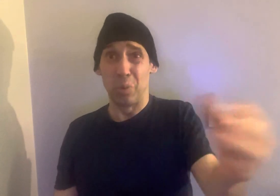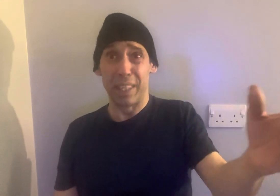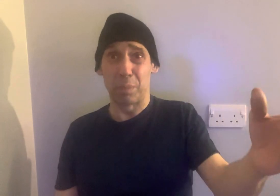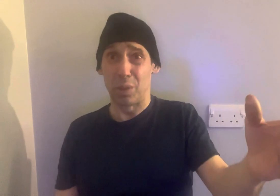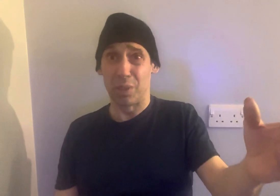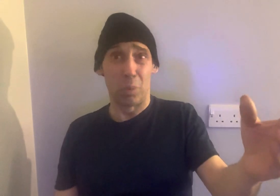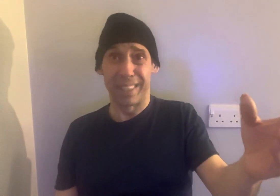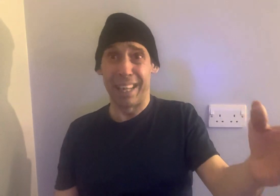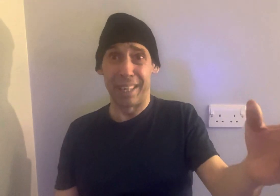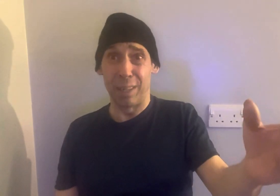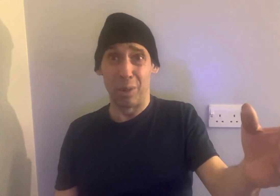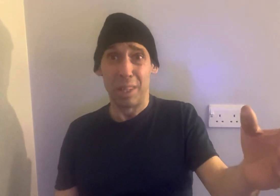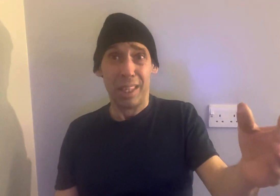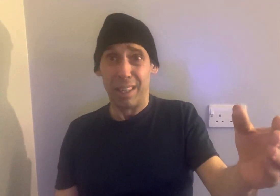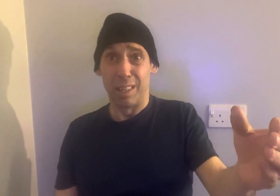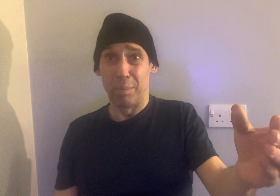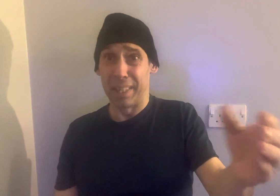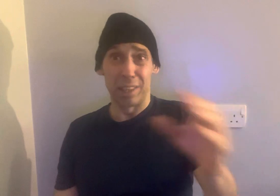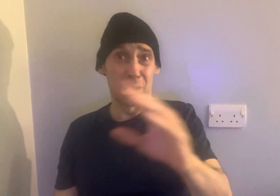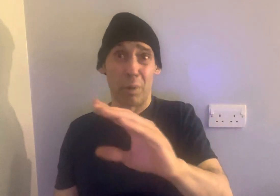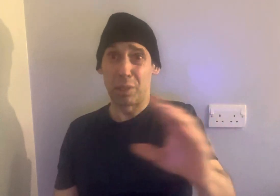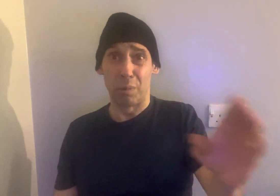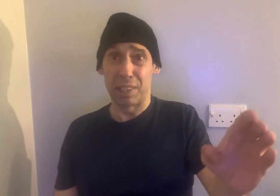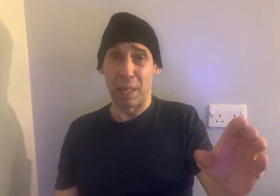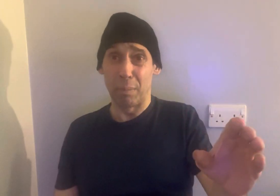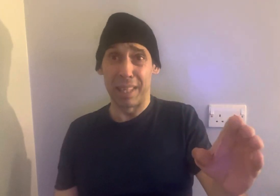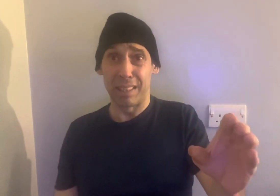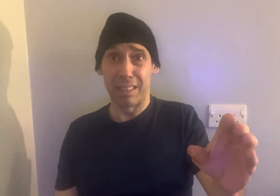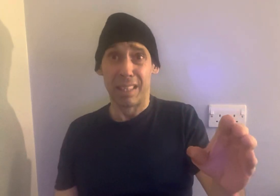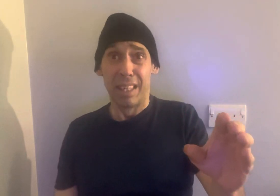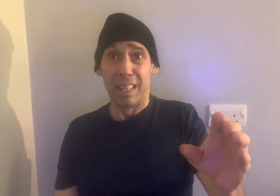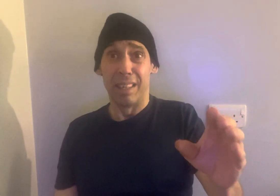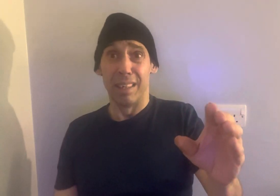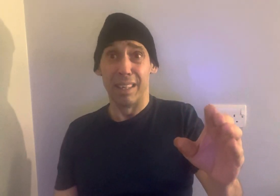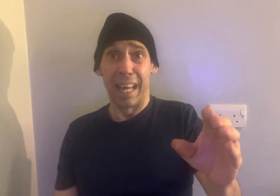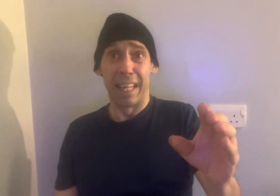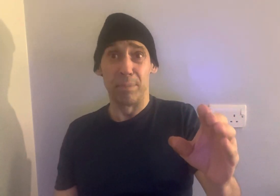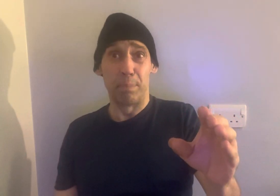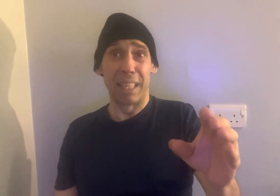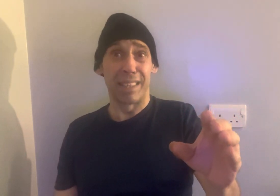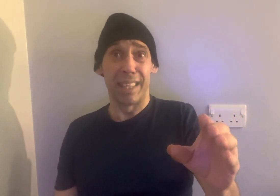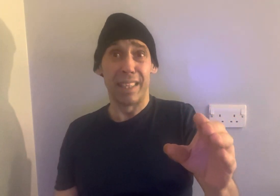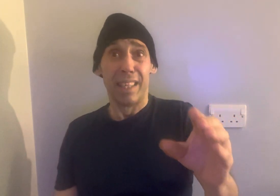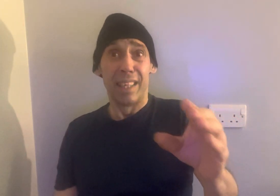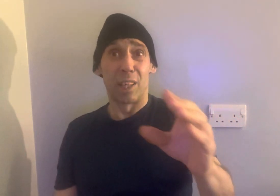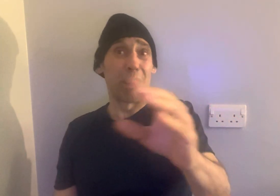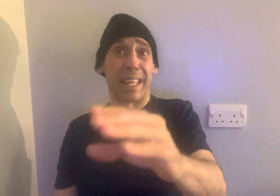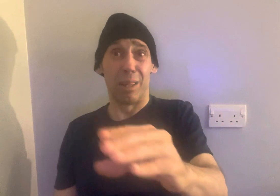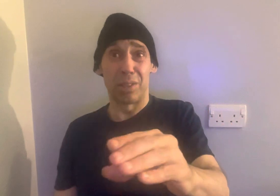weeks because I wasn't out that long, but they're sorry, sorry state places. And basically, a crack house,